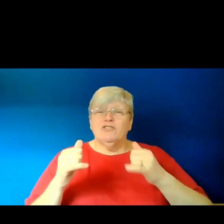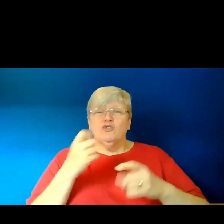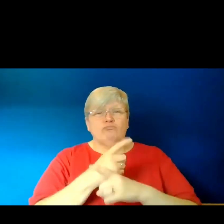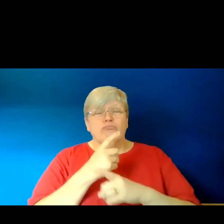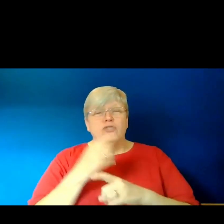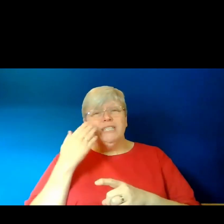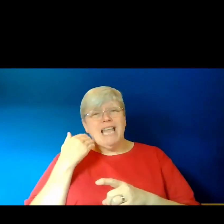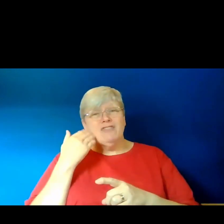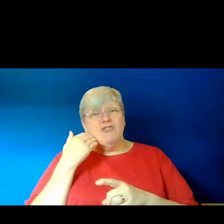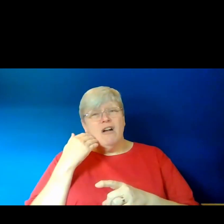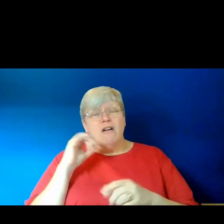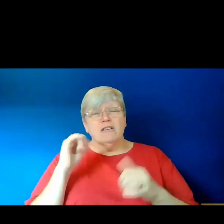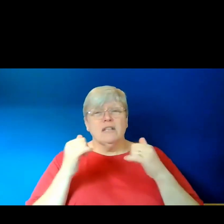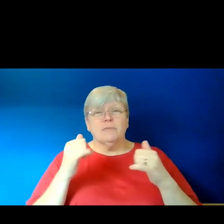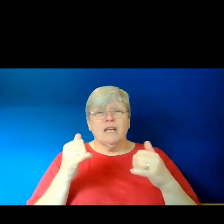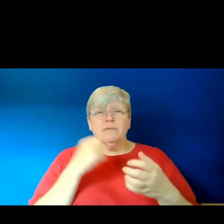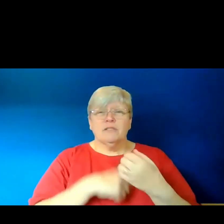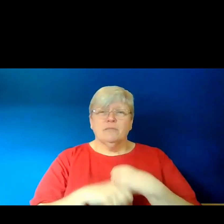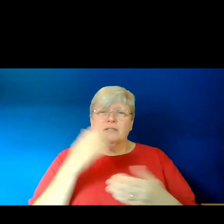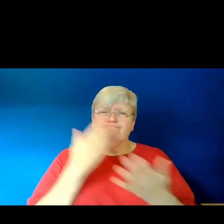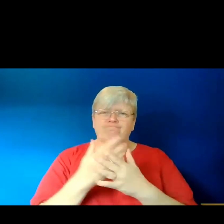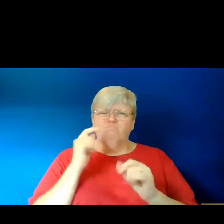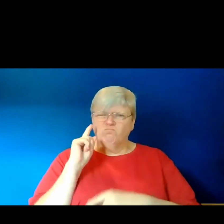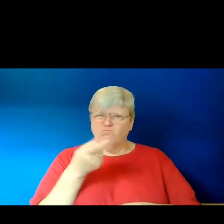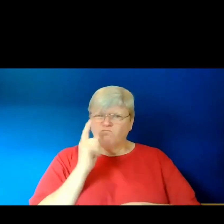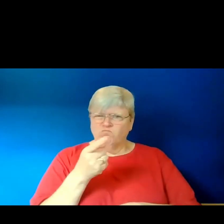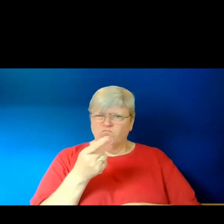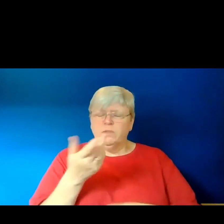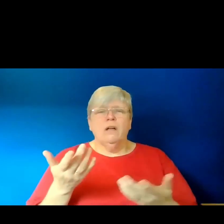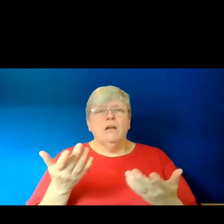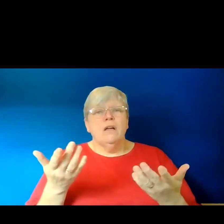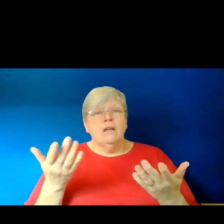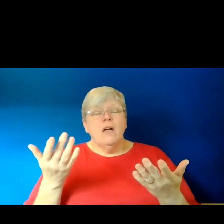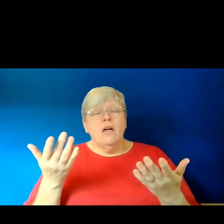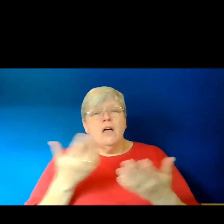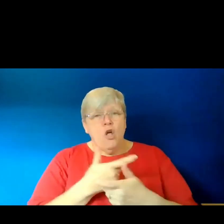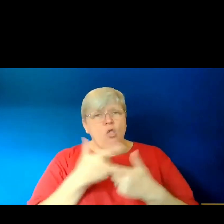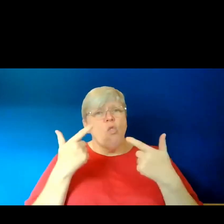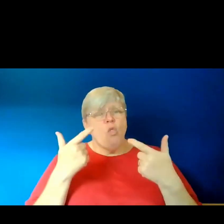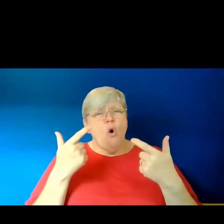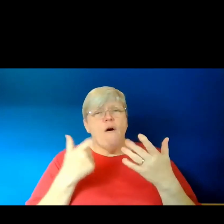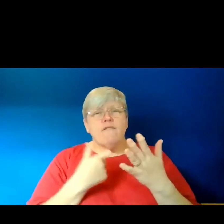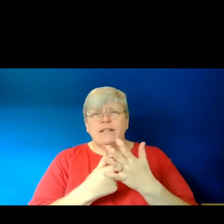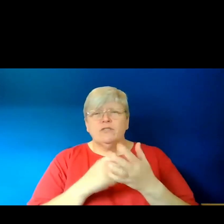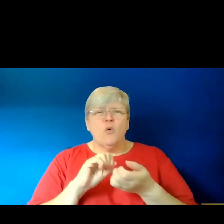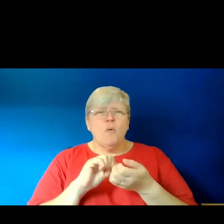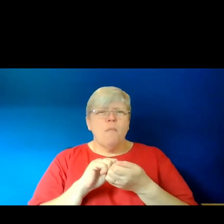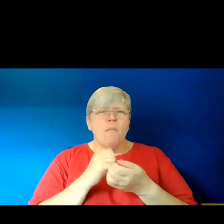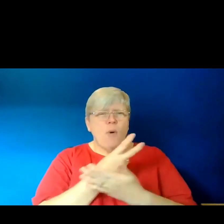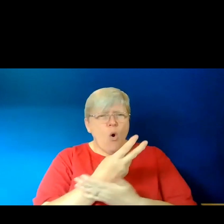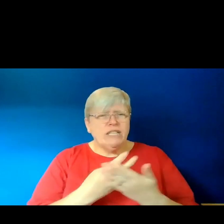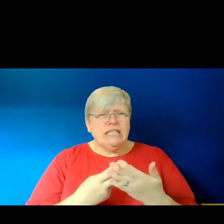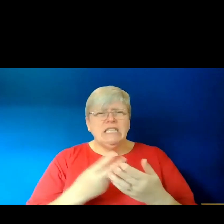but sometimes she also speaks very ruthlessly. There are also a lot of references to bodies and